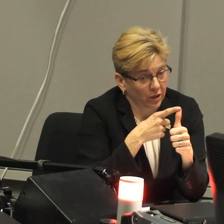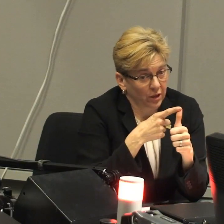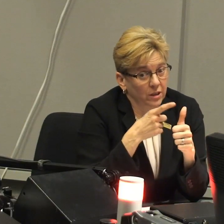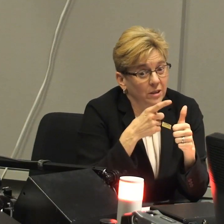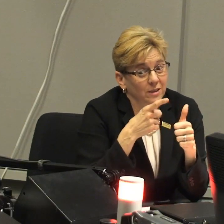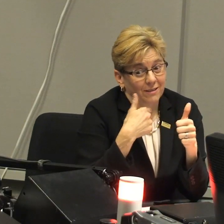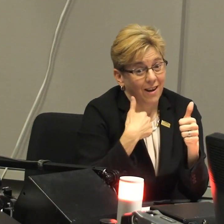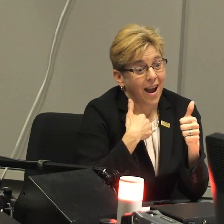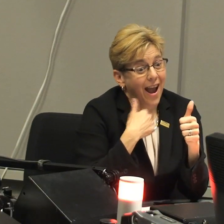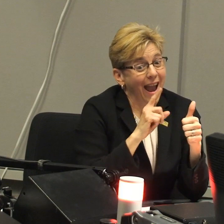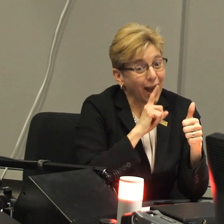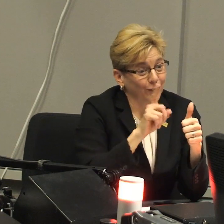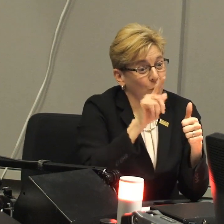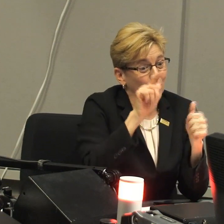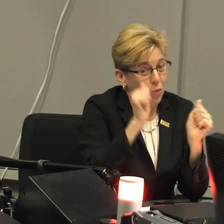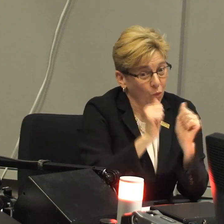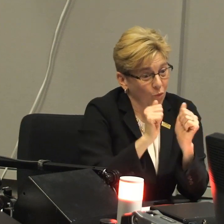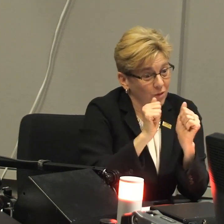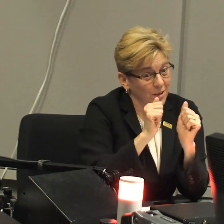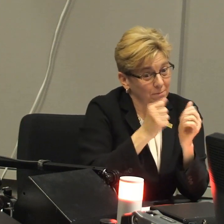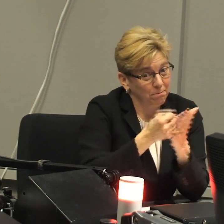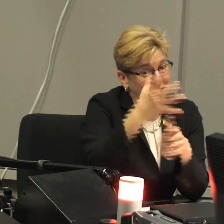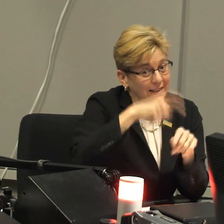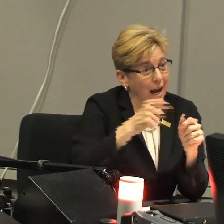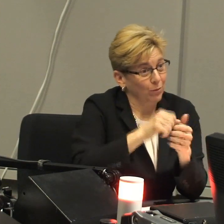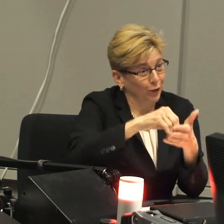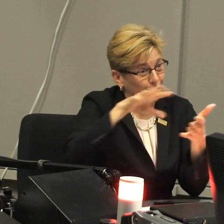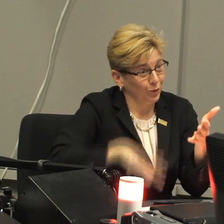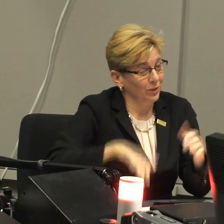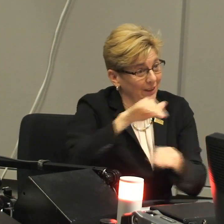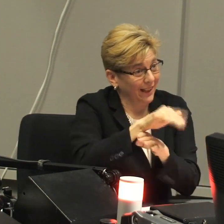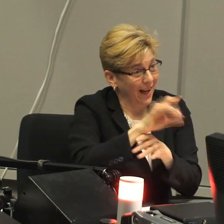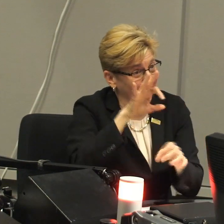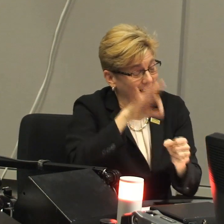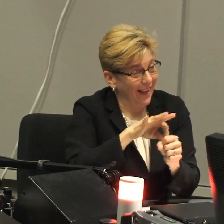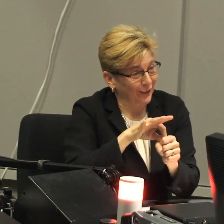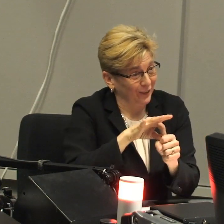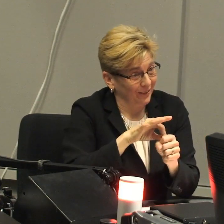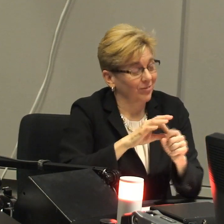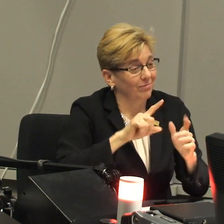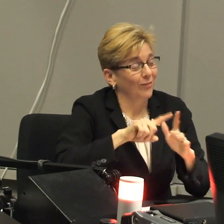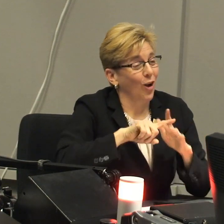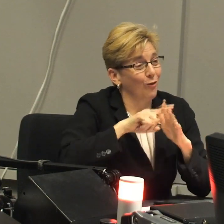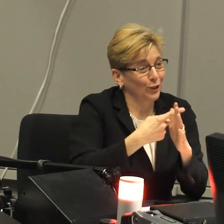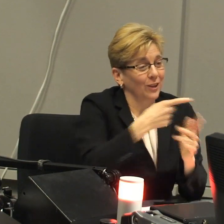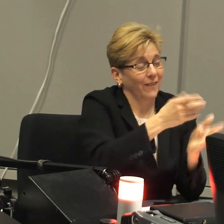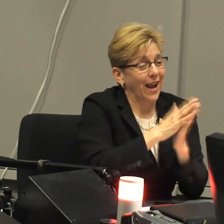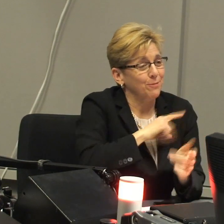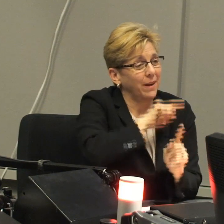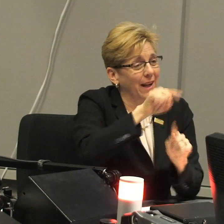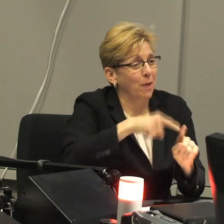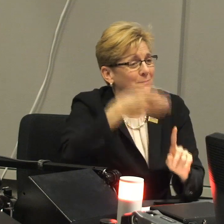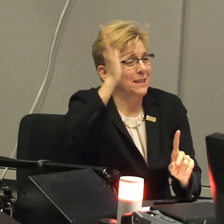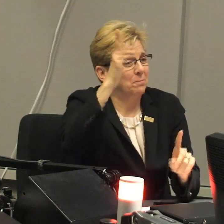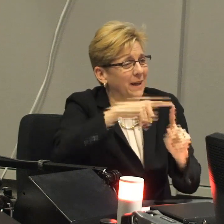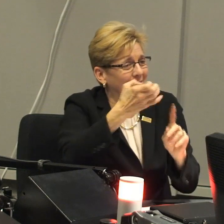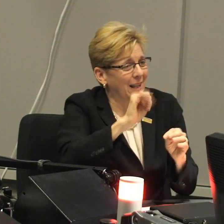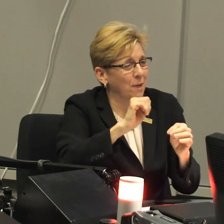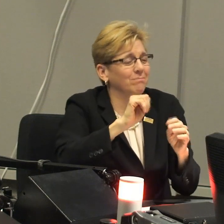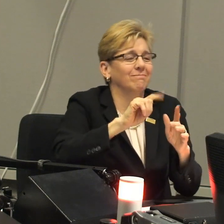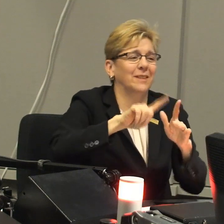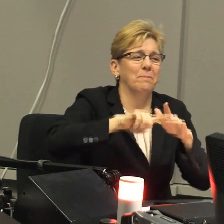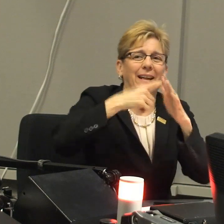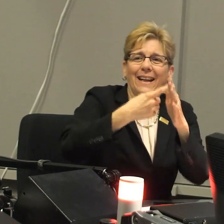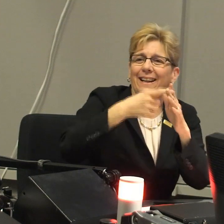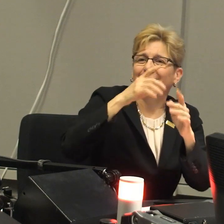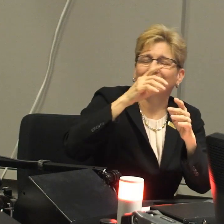Well, first off, I actually spent time with the students the night of the election. Originally, they asked me